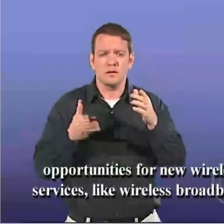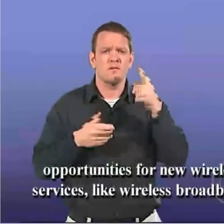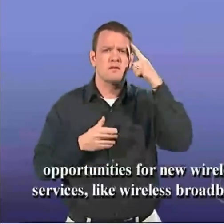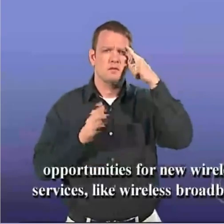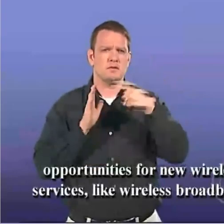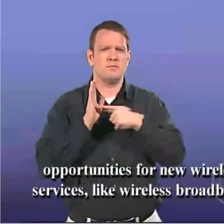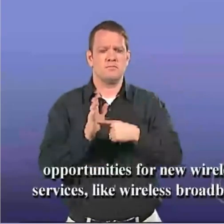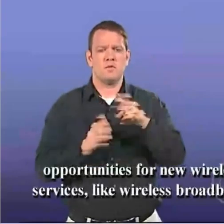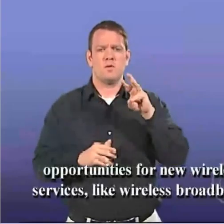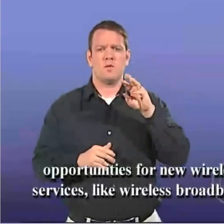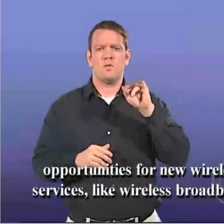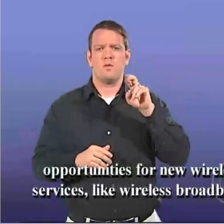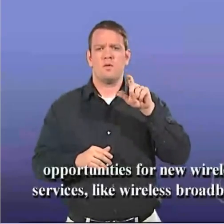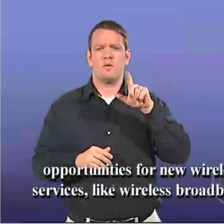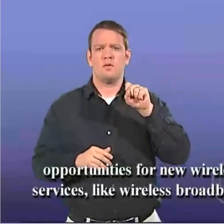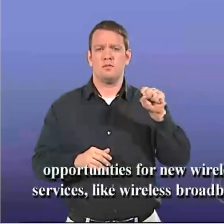like wireless broadband.